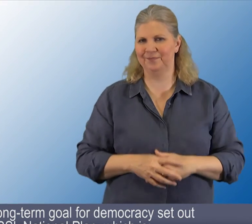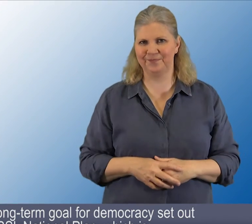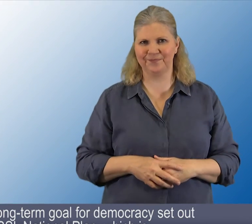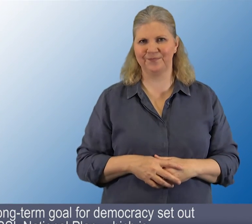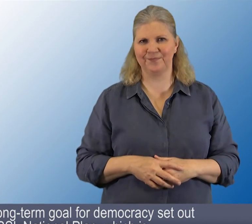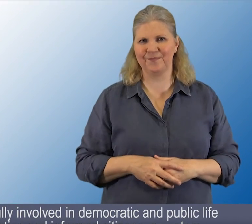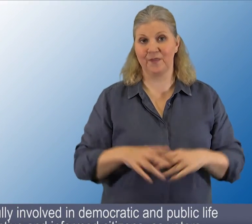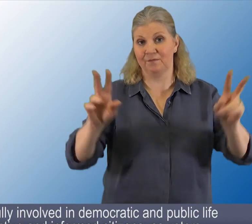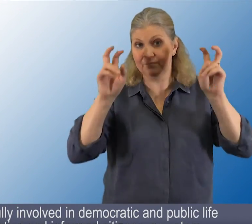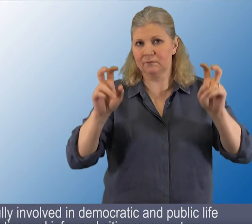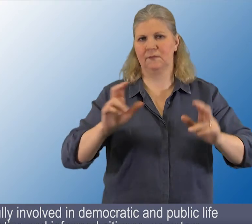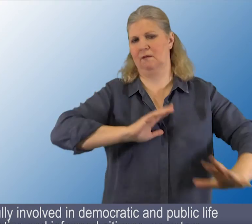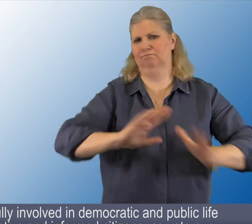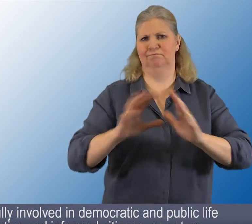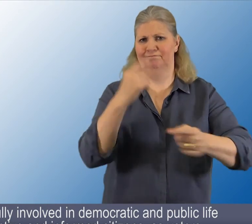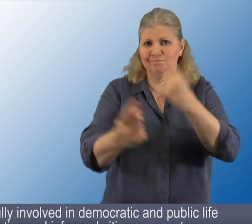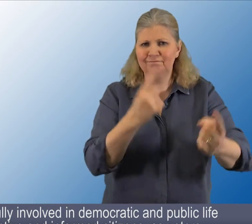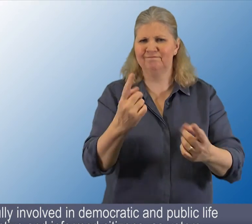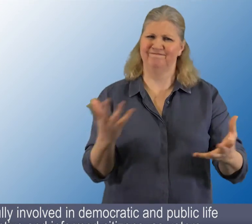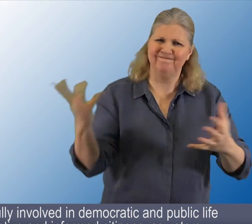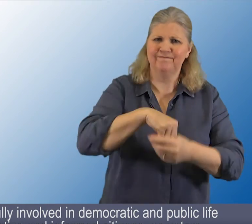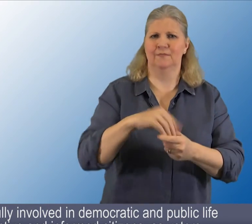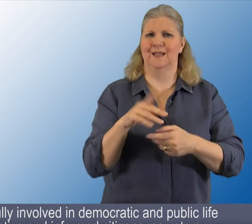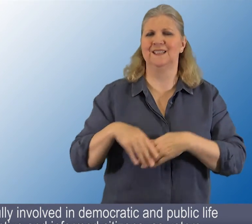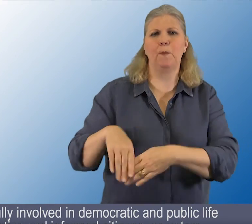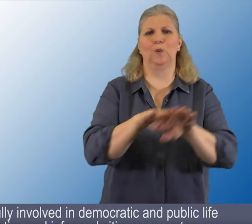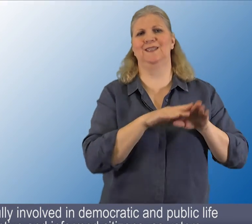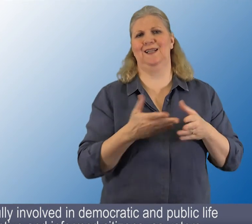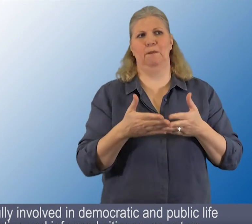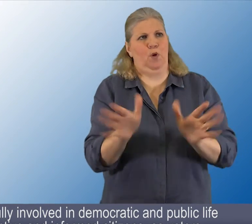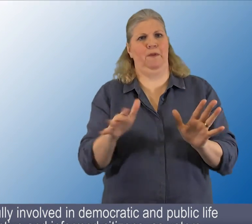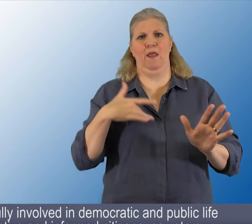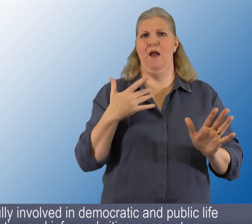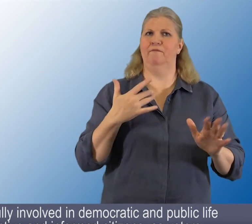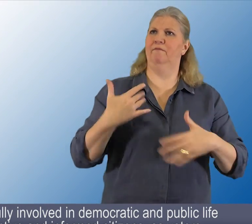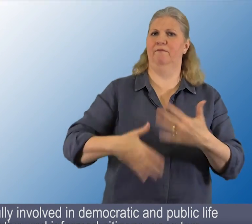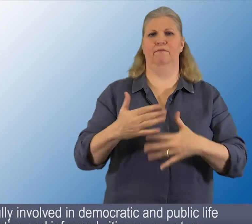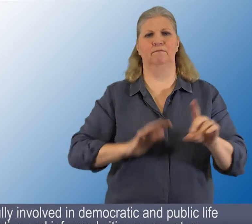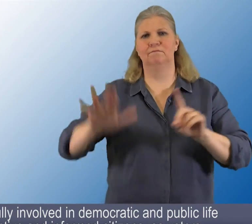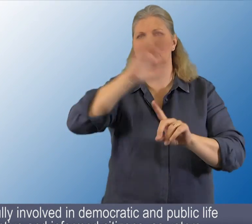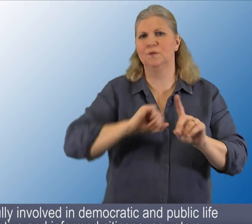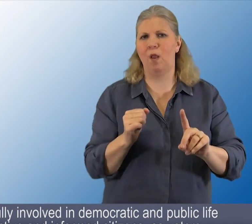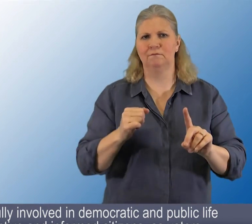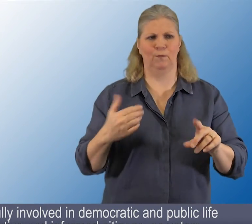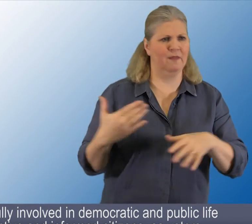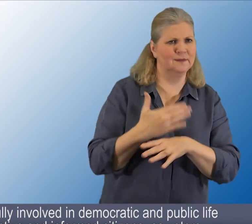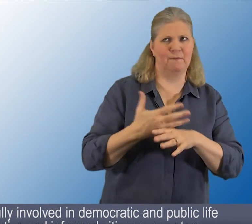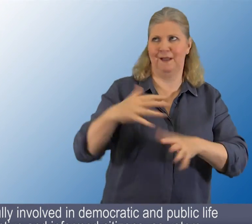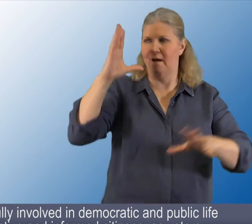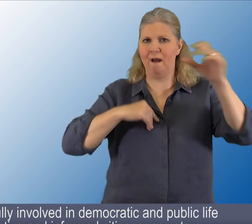which is, 36.-S-L users will be fully involved in democratic and public life in Scotland, as active and